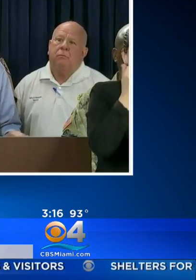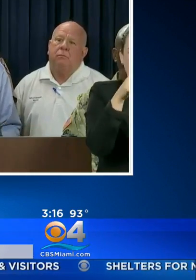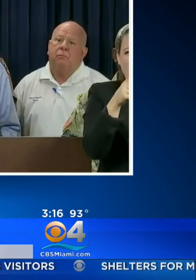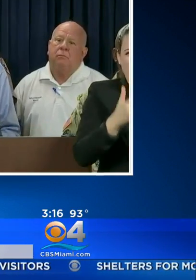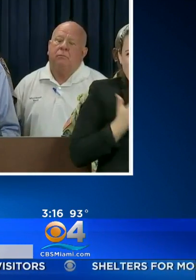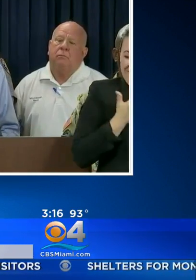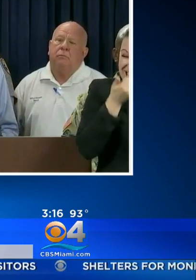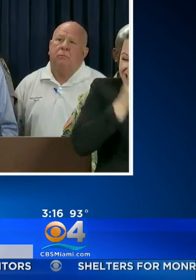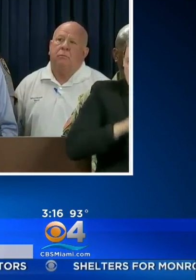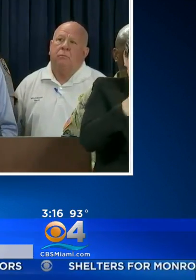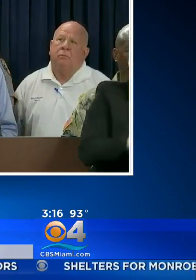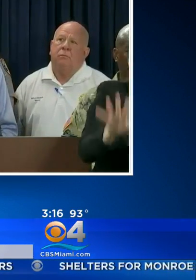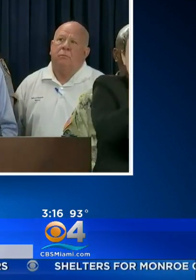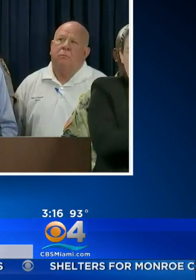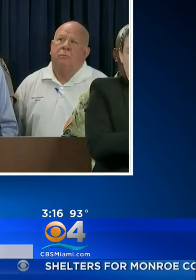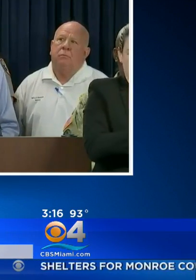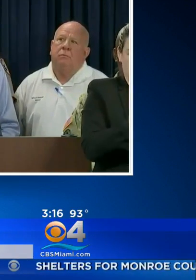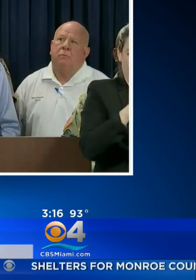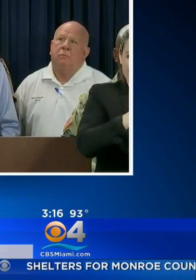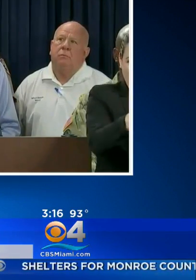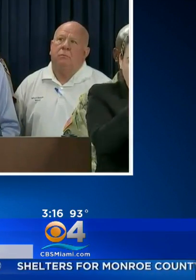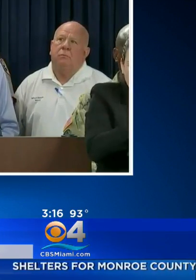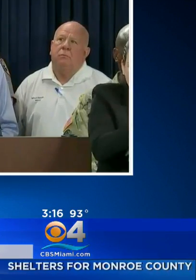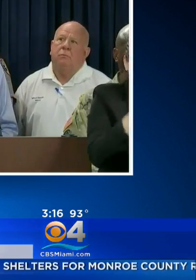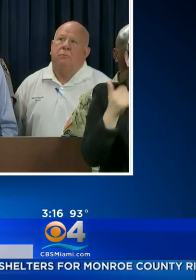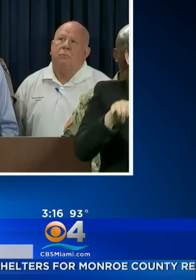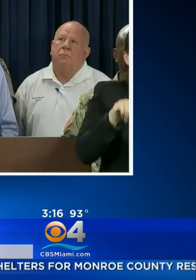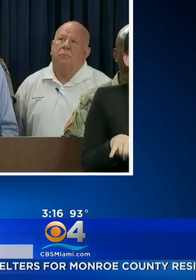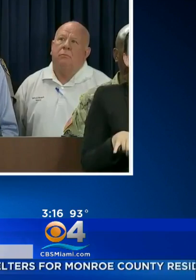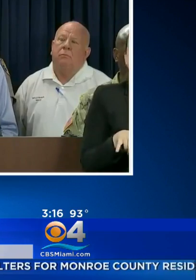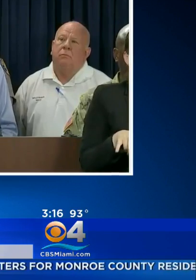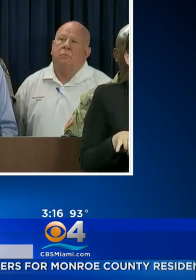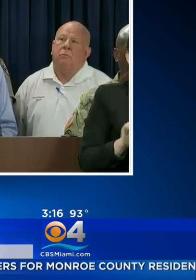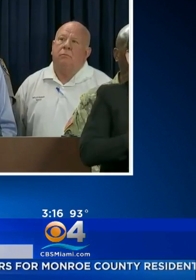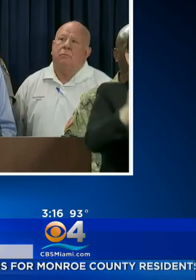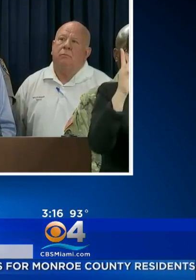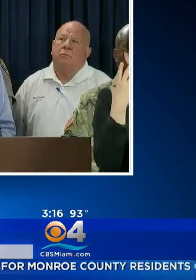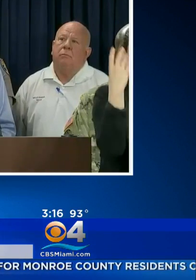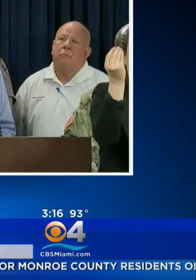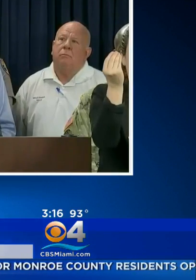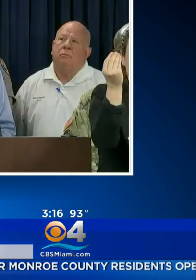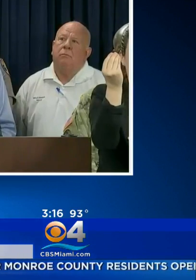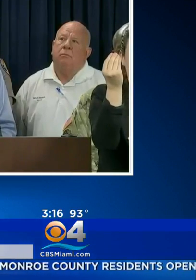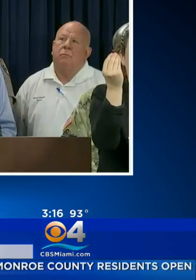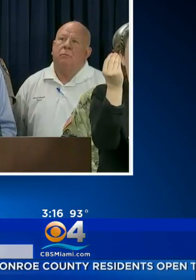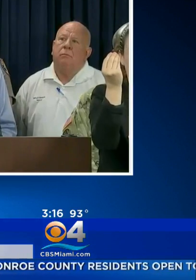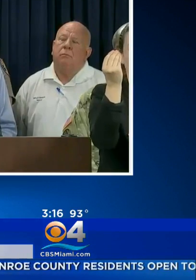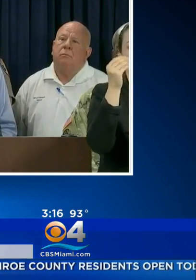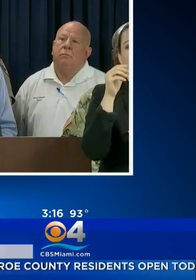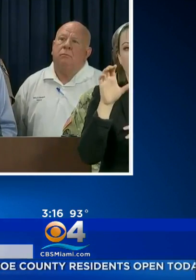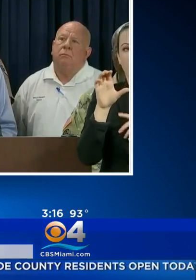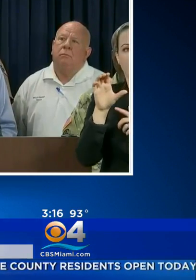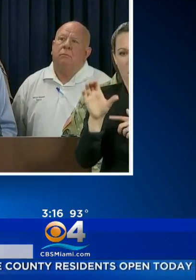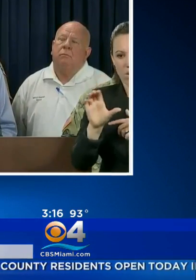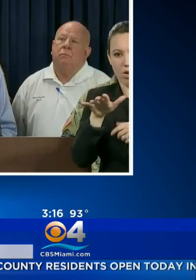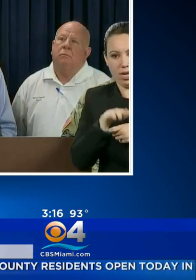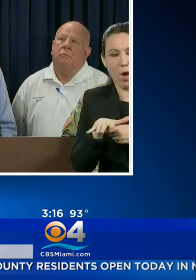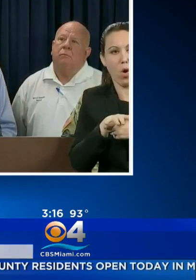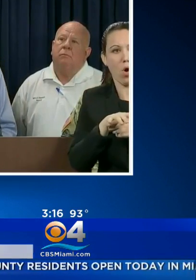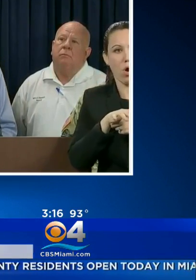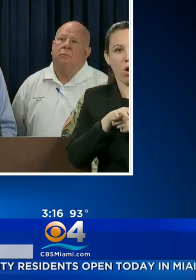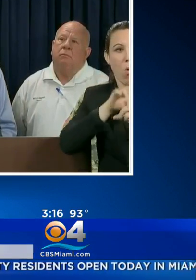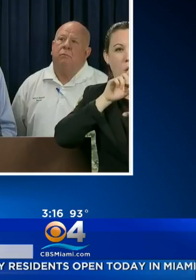EVACUATION ZONES AND YOU'RE STILL AT HOME, LEAVE. IN COLLIER COUNTY THERE ARE VOLUNTARY EVACUATIONS ORDERED FROM